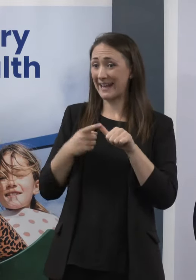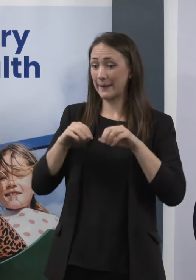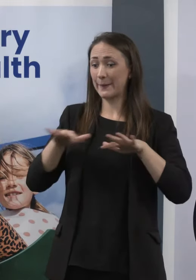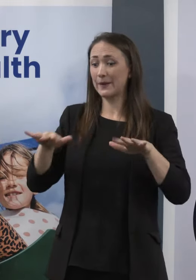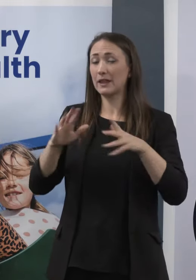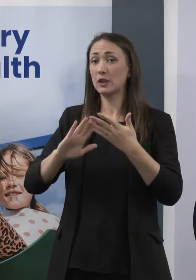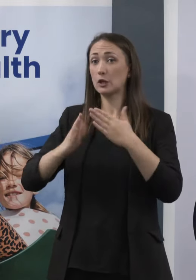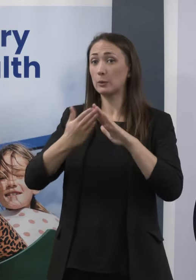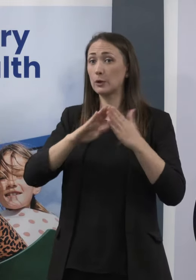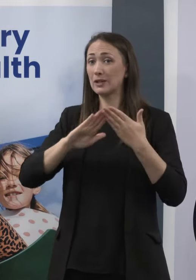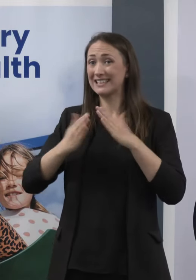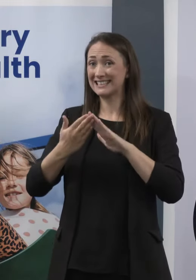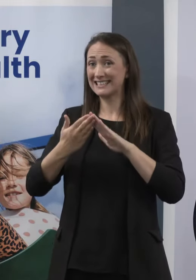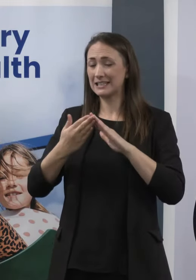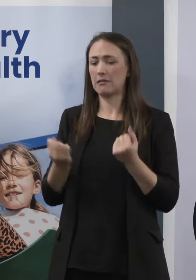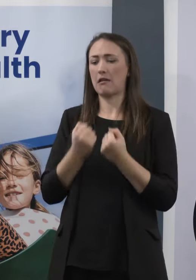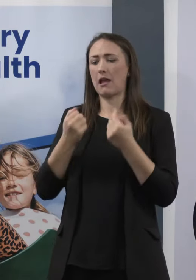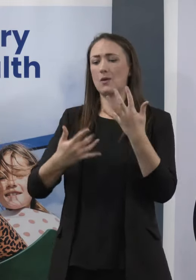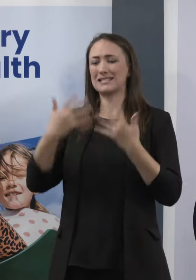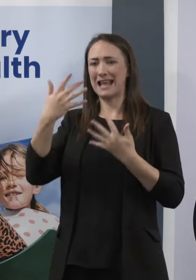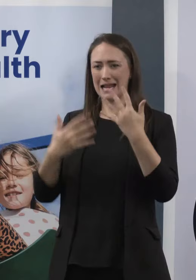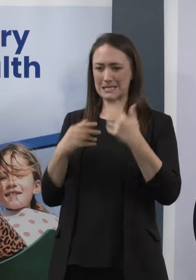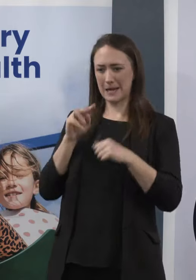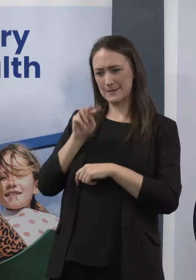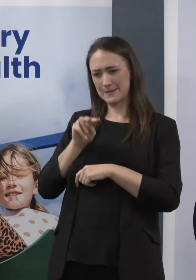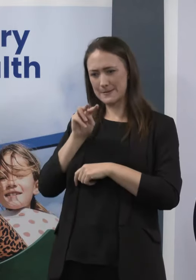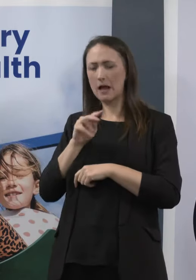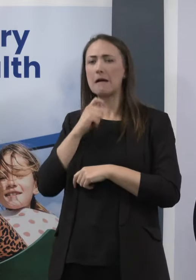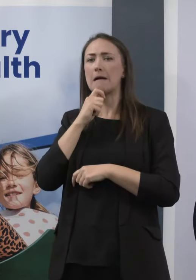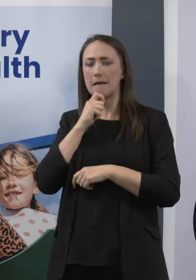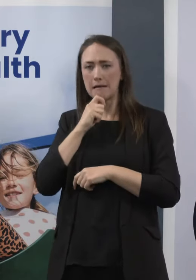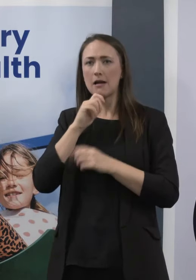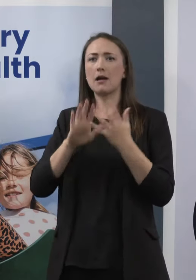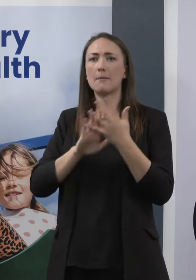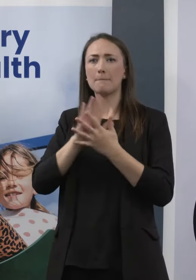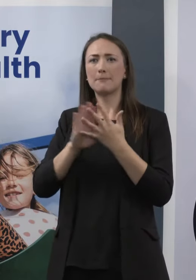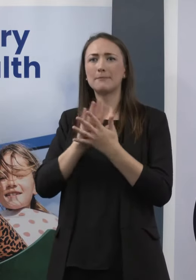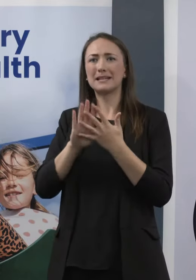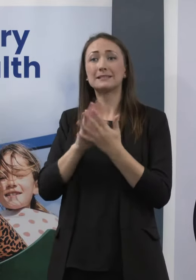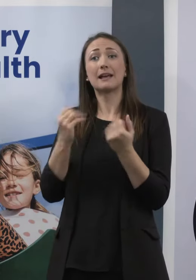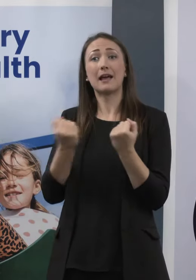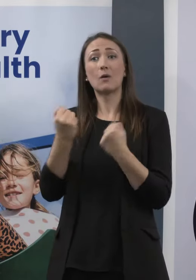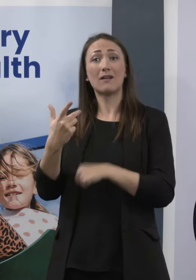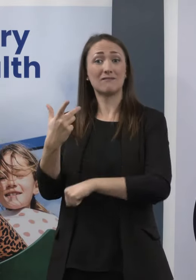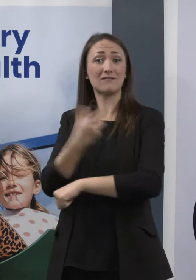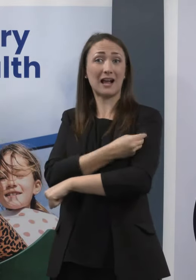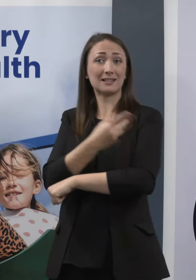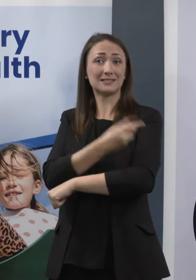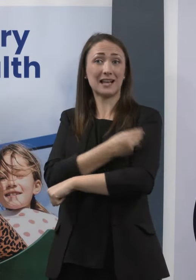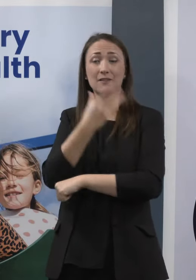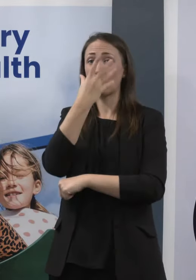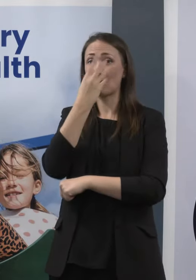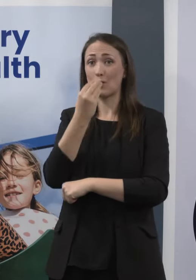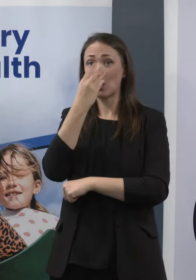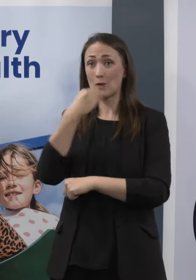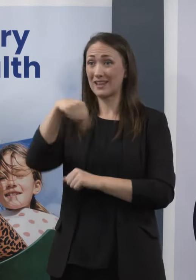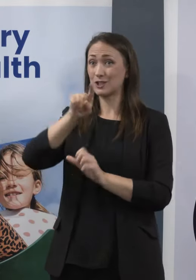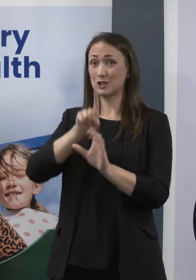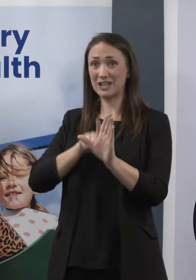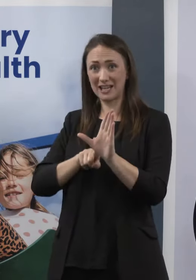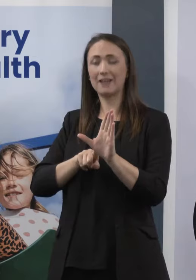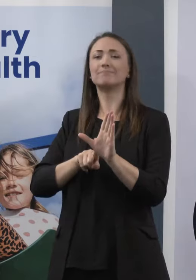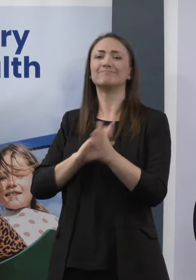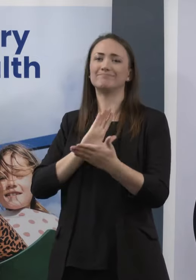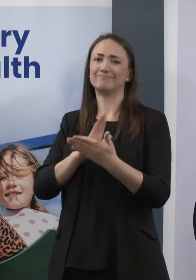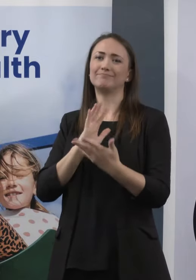suggests that the subtypes that are in the flu vaccine this year in New Zealand are a good match for those subtypes we are seeing